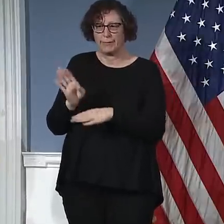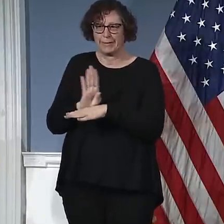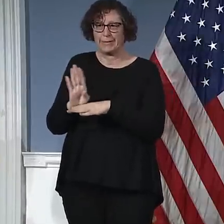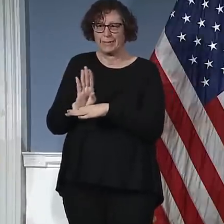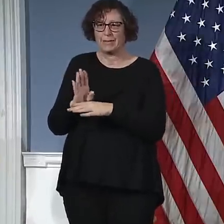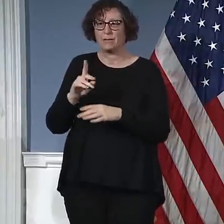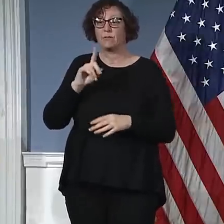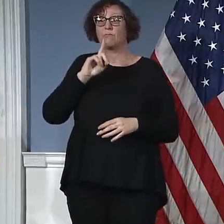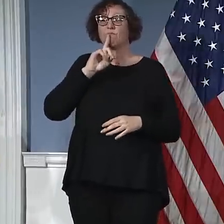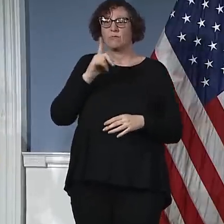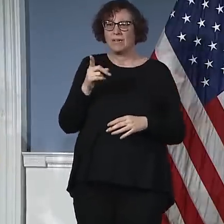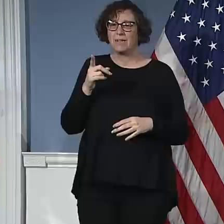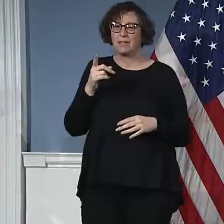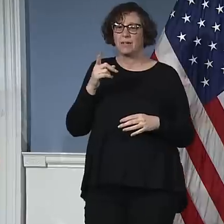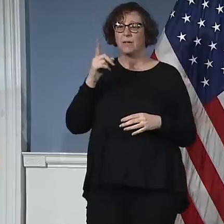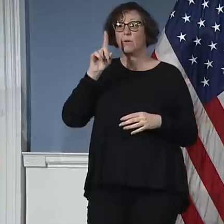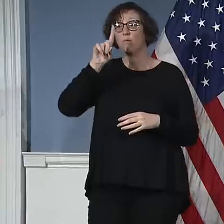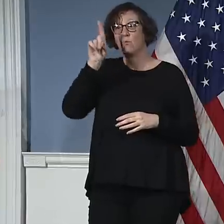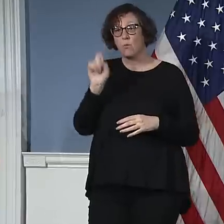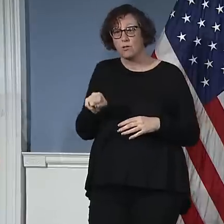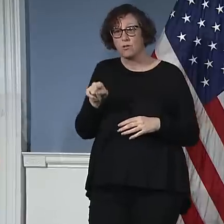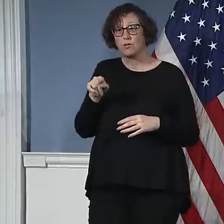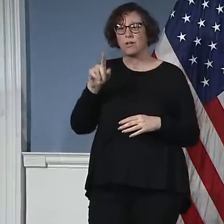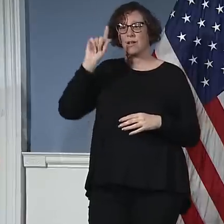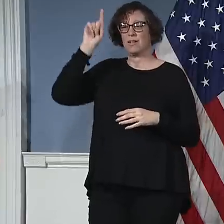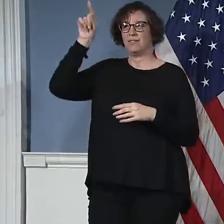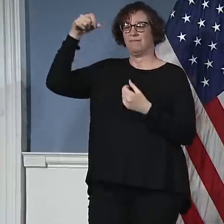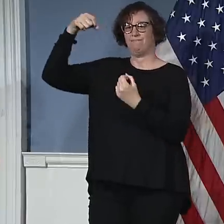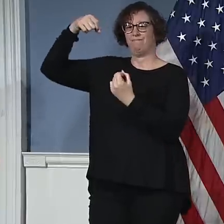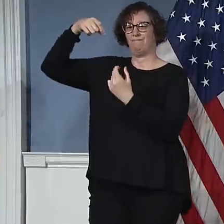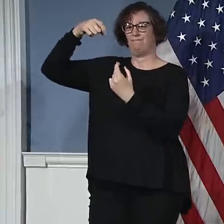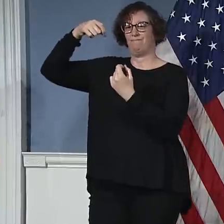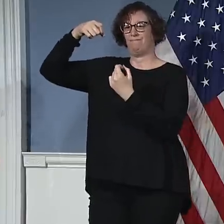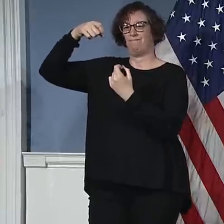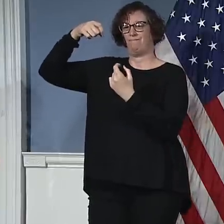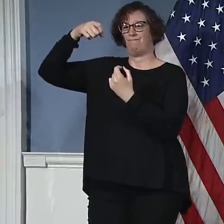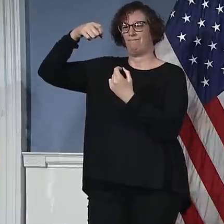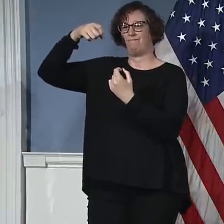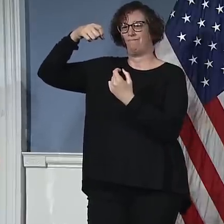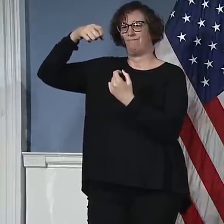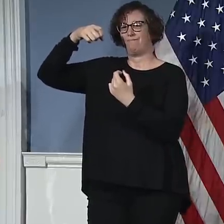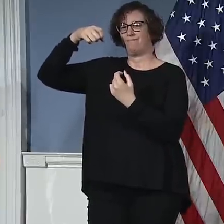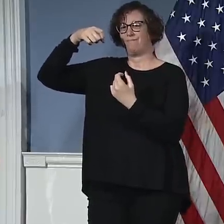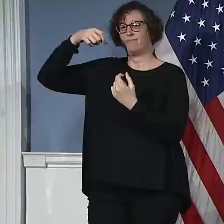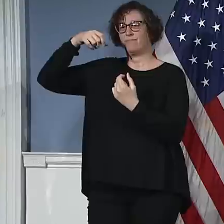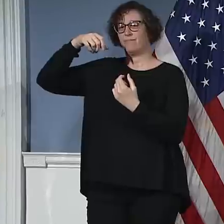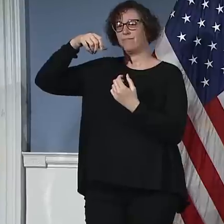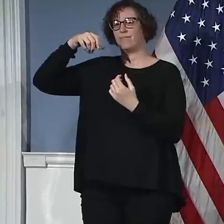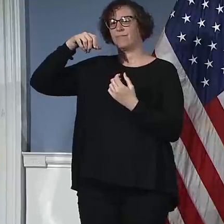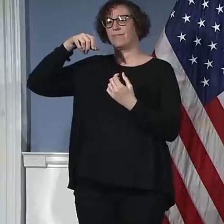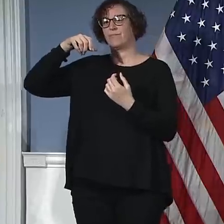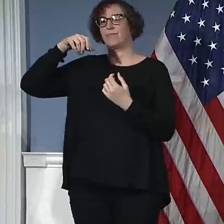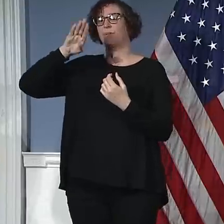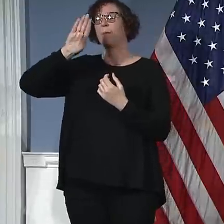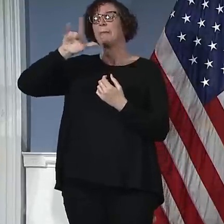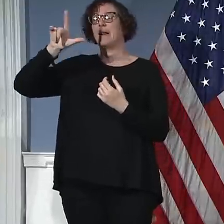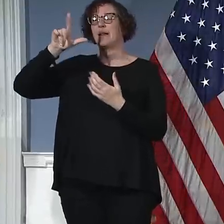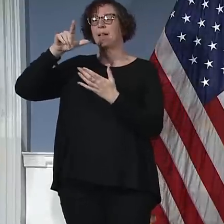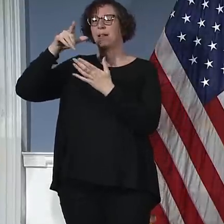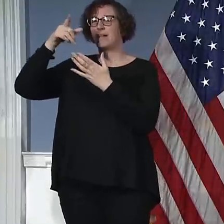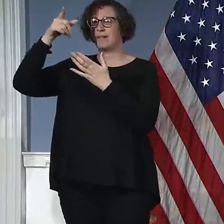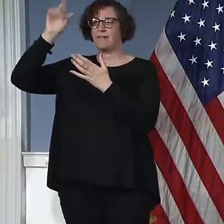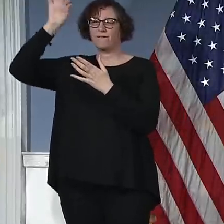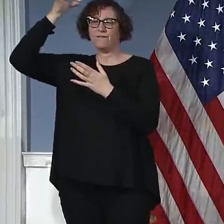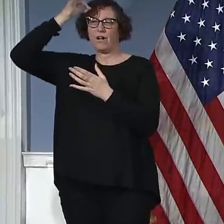where it should on working people and on small business in addition to our hospital system and our local governments and state